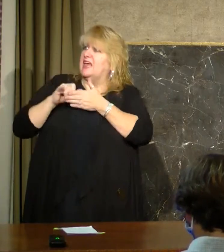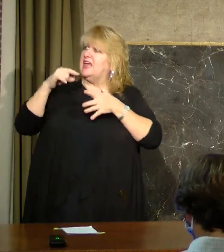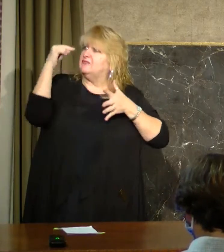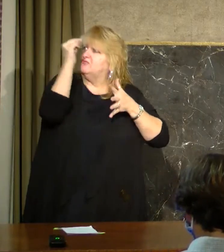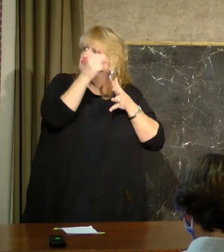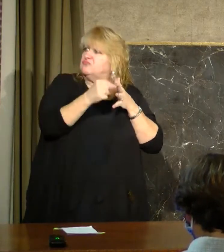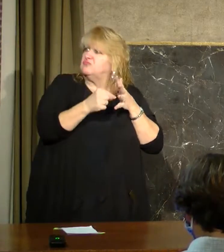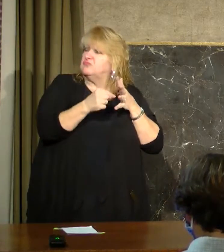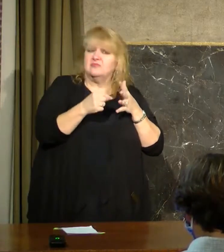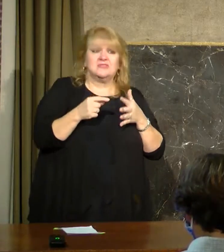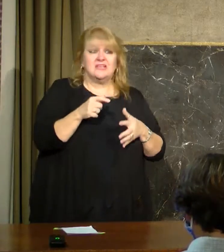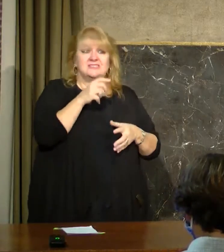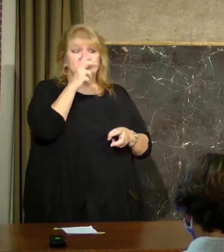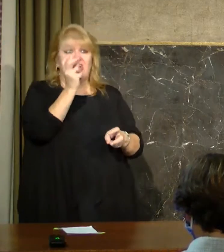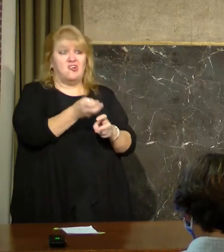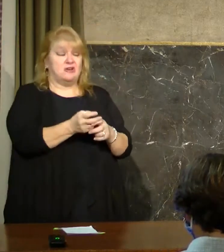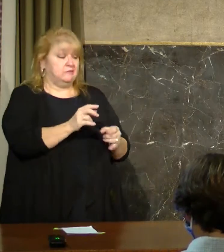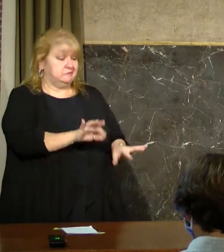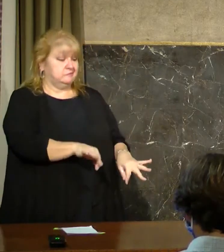Put a mask on.